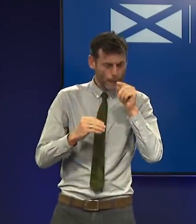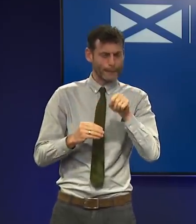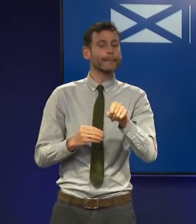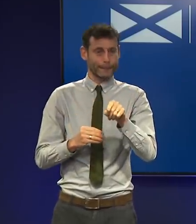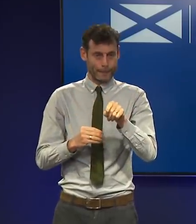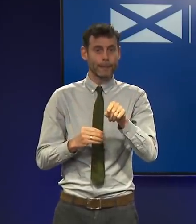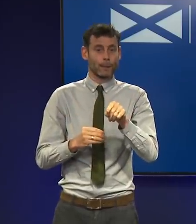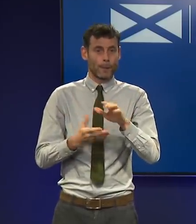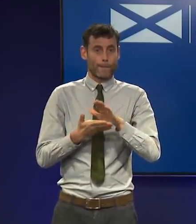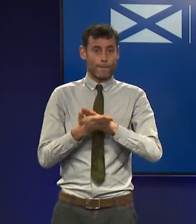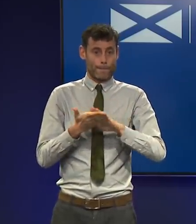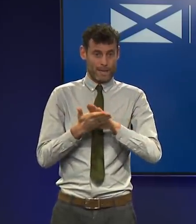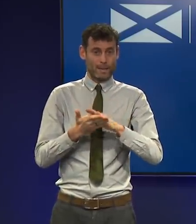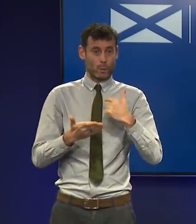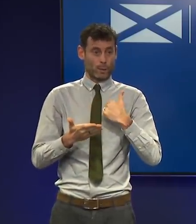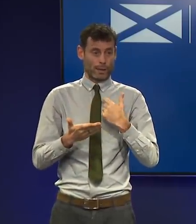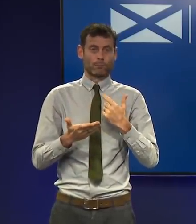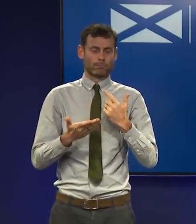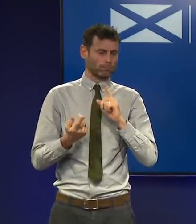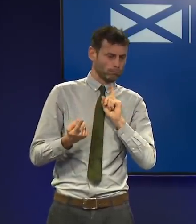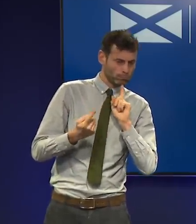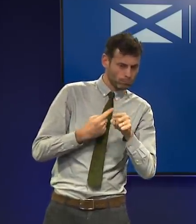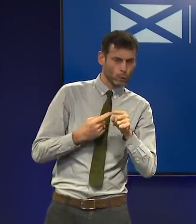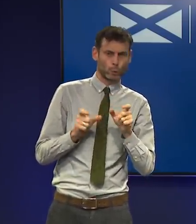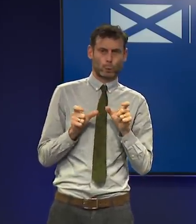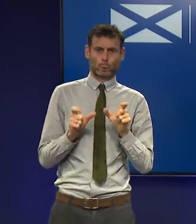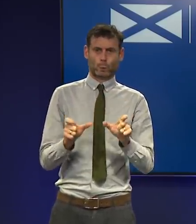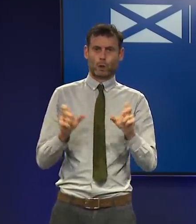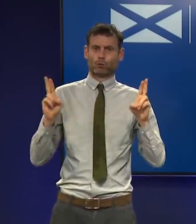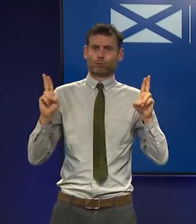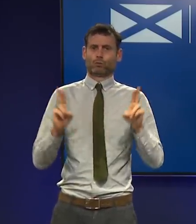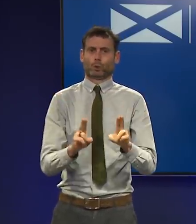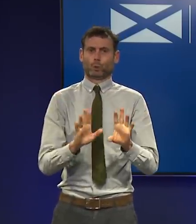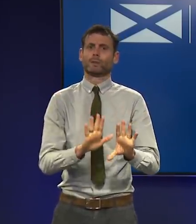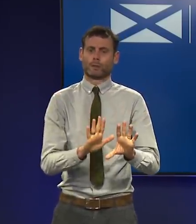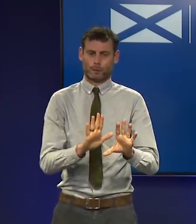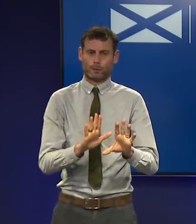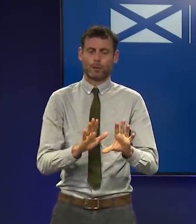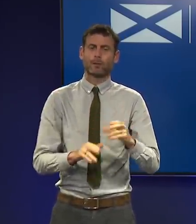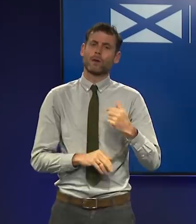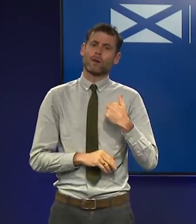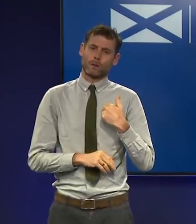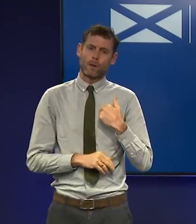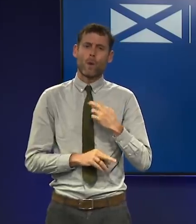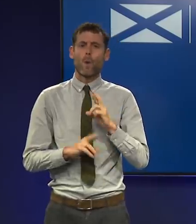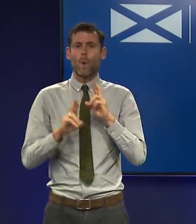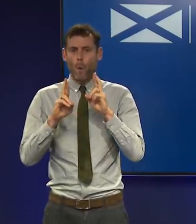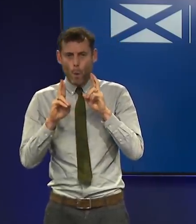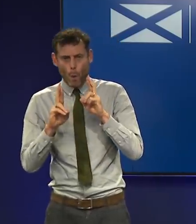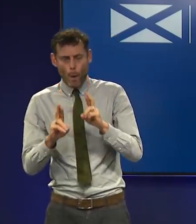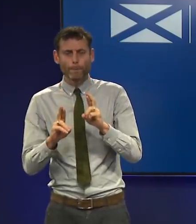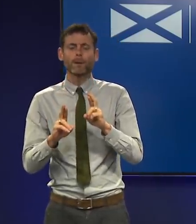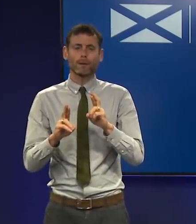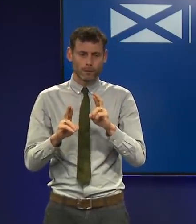reduce rather than increase our concern. I very much hope that additional protections can be avoided,